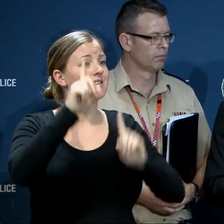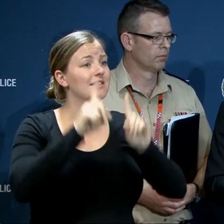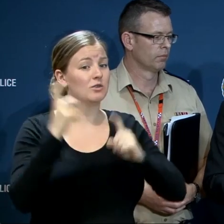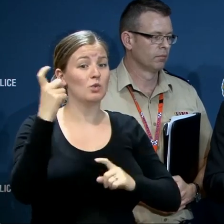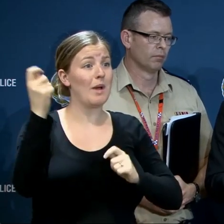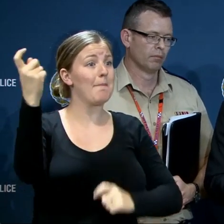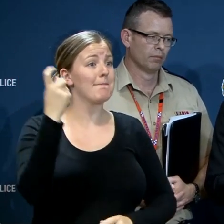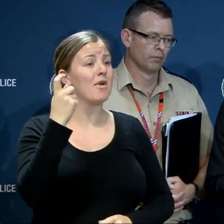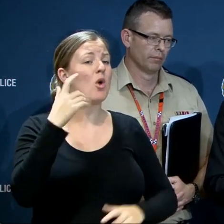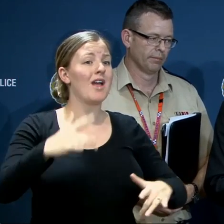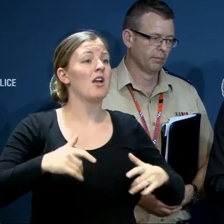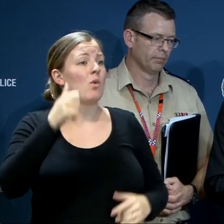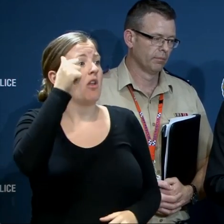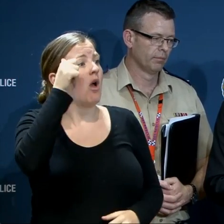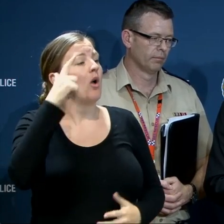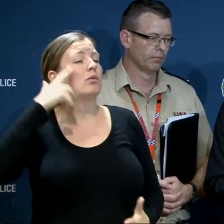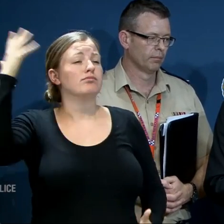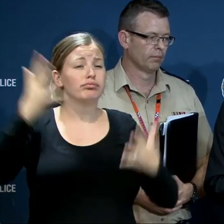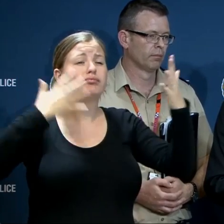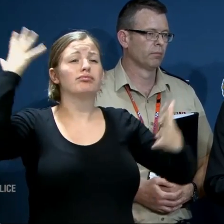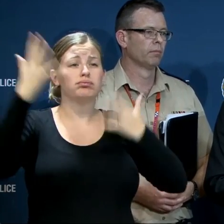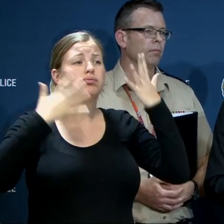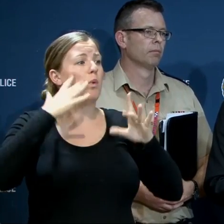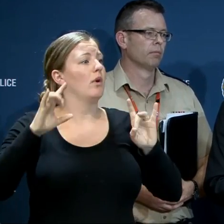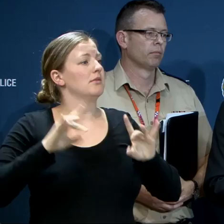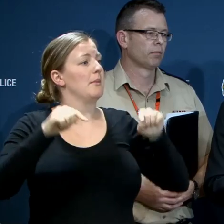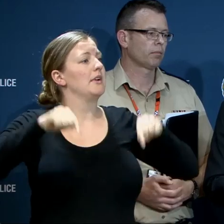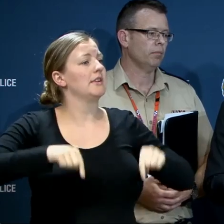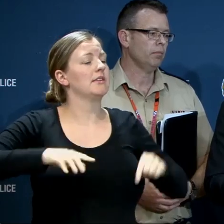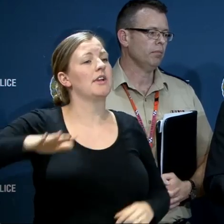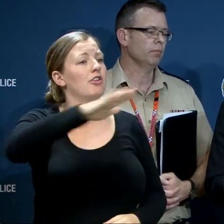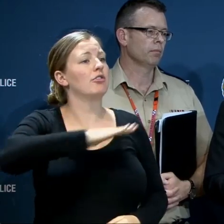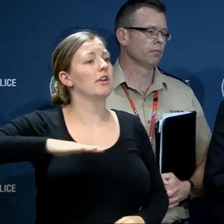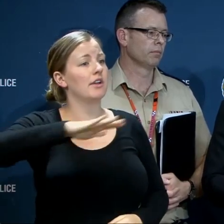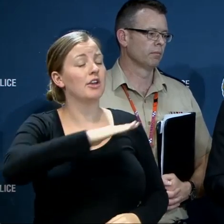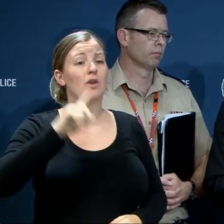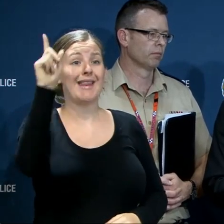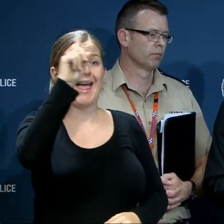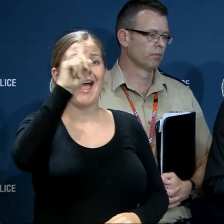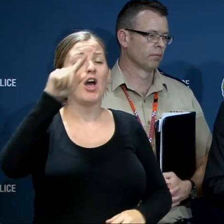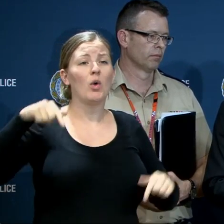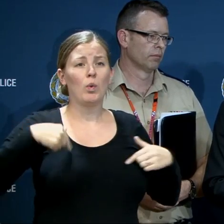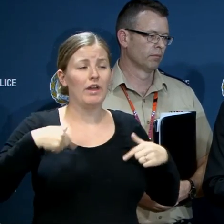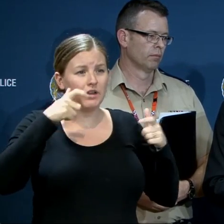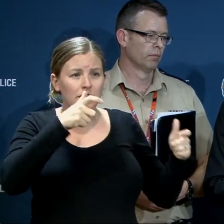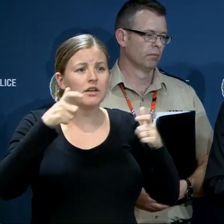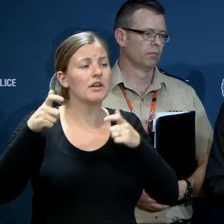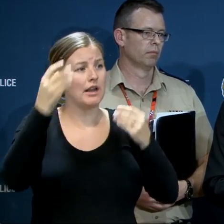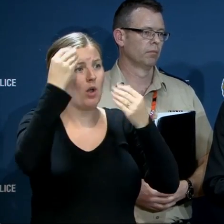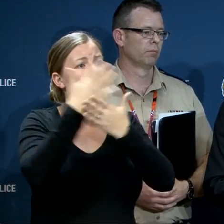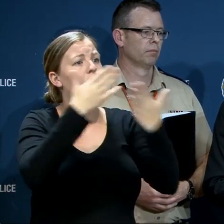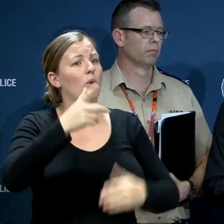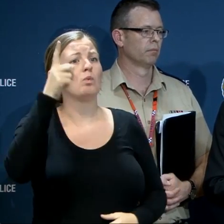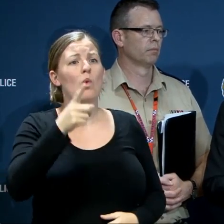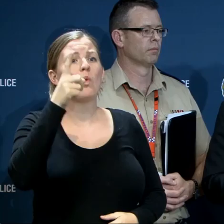increasing winds to affect land areas and we are looking at working on upgrading our warning